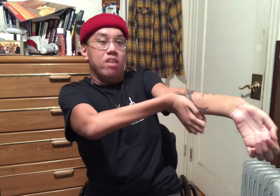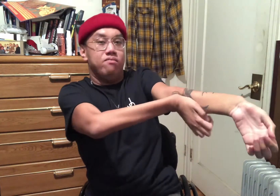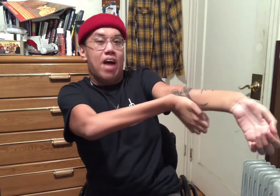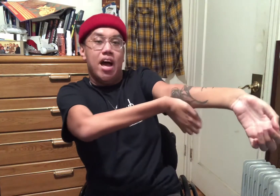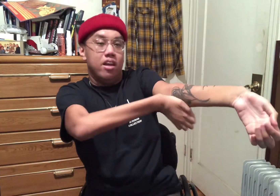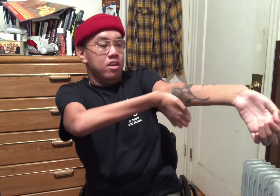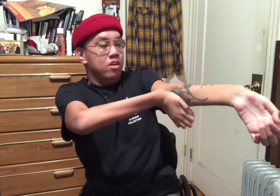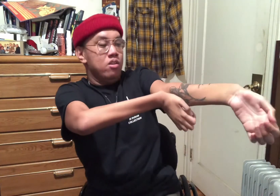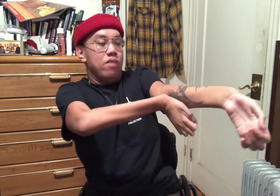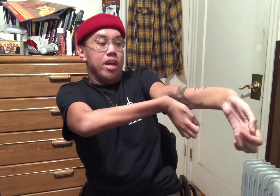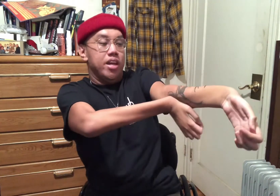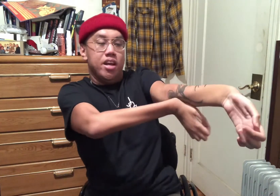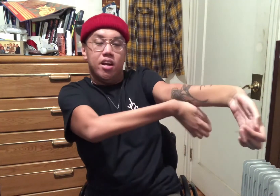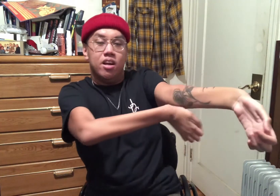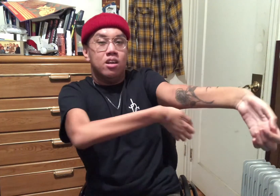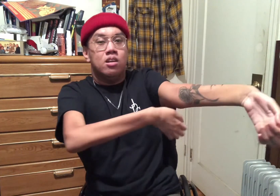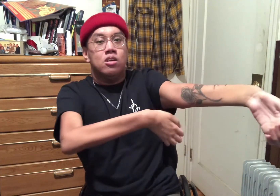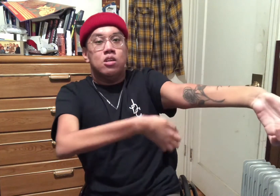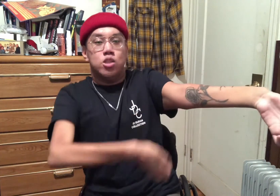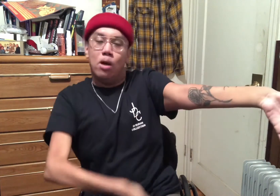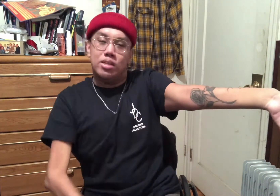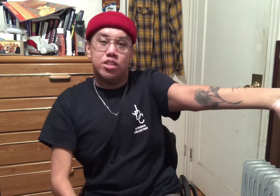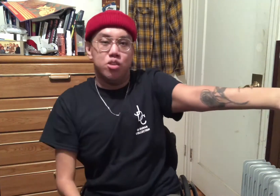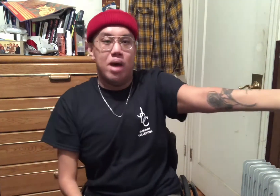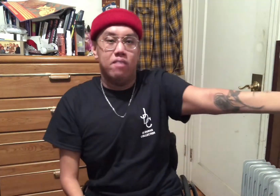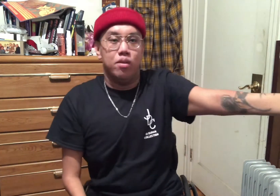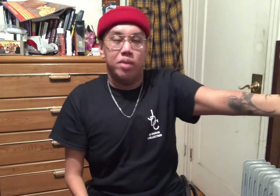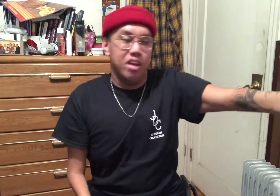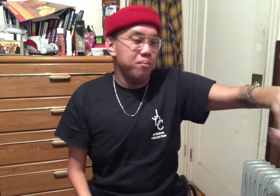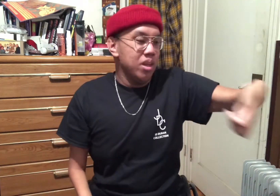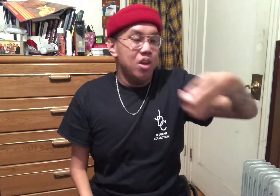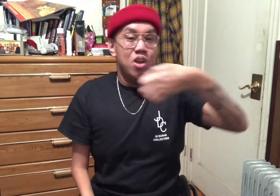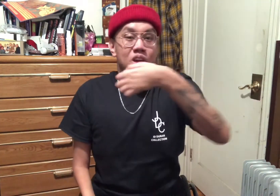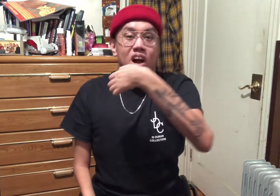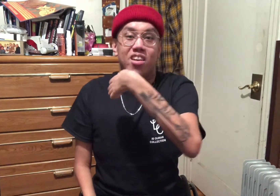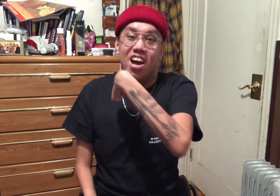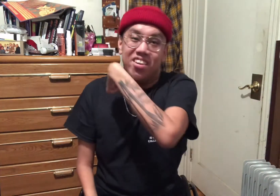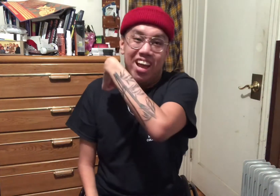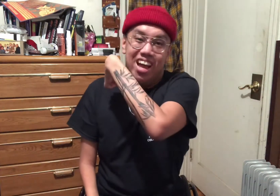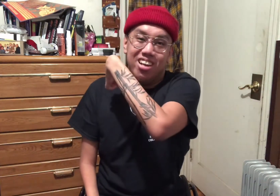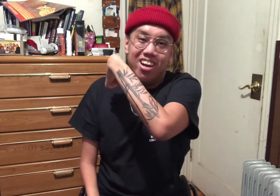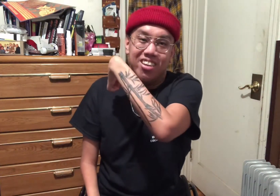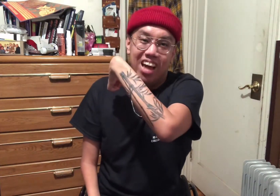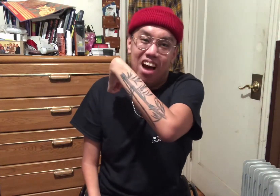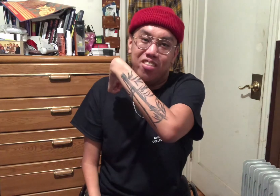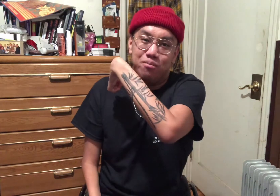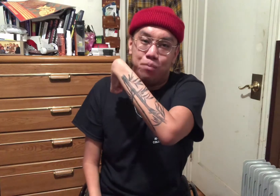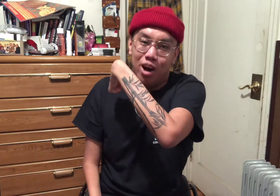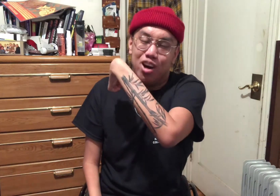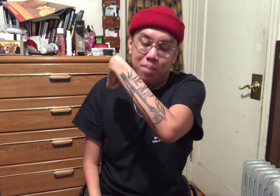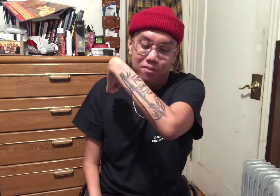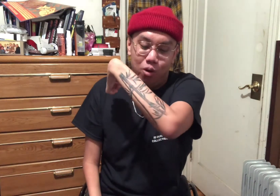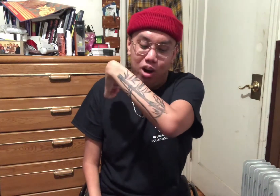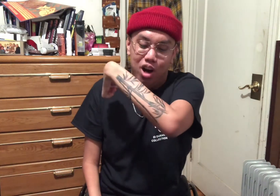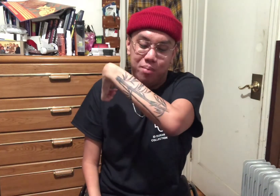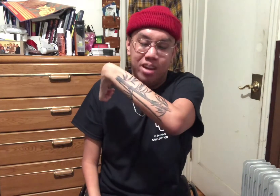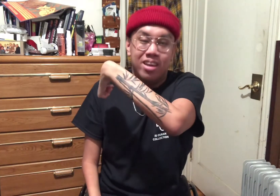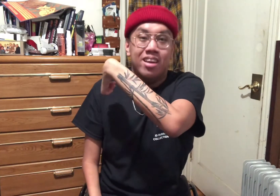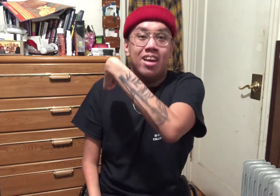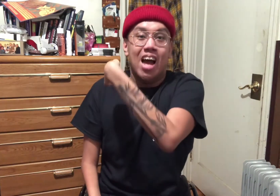fat right here. So that wasn't too bad for me. On the other hand, on the other part of my forearm, as